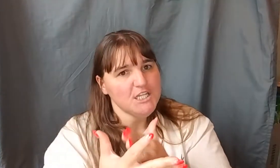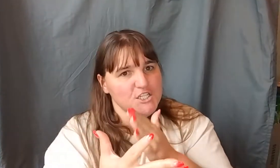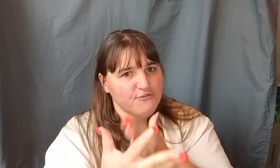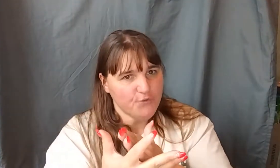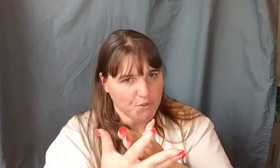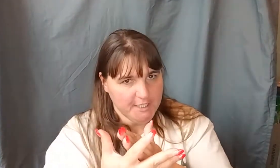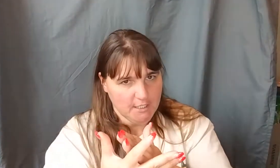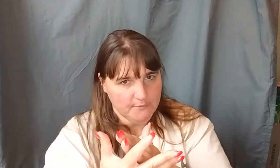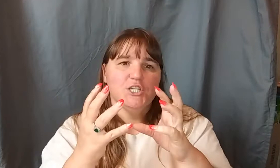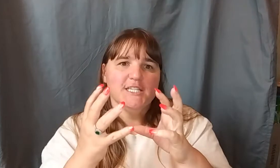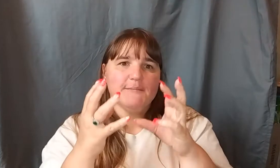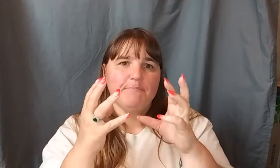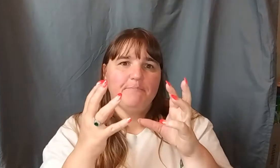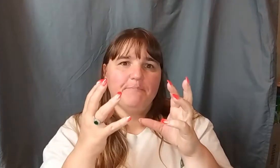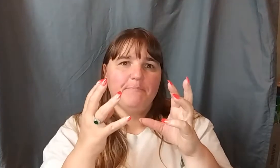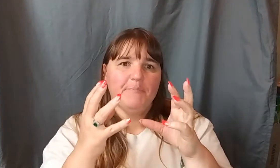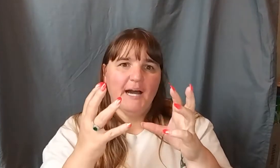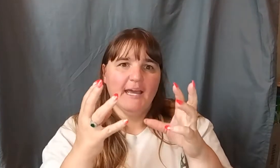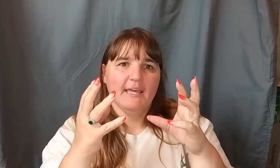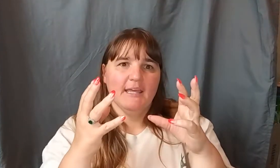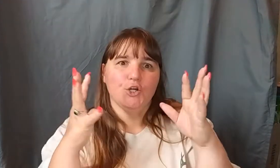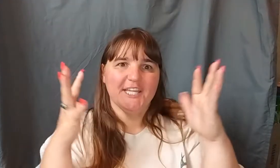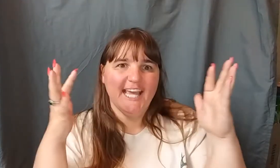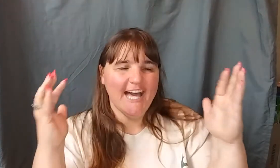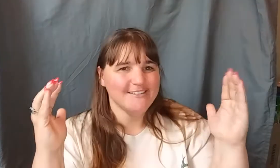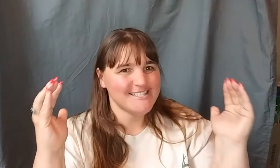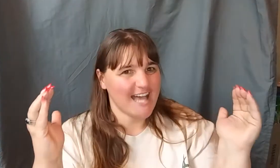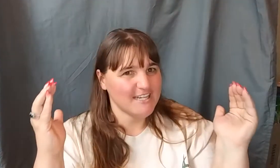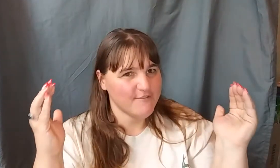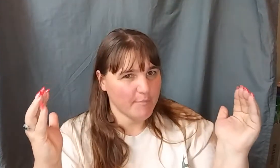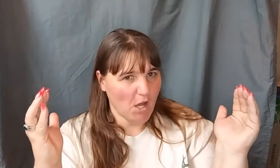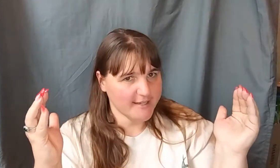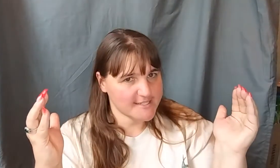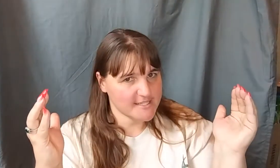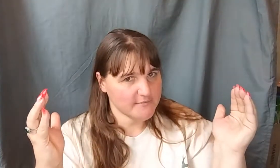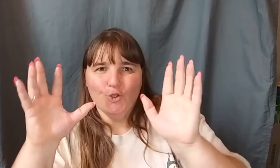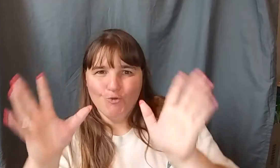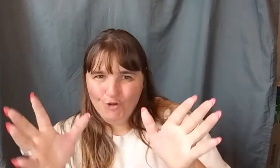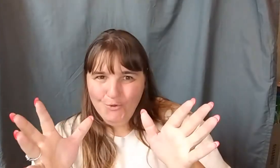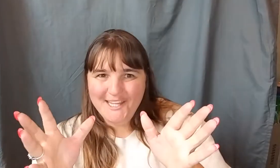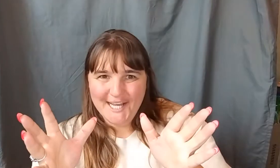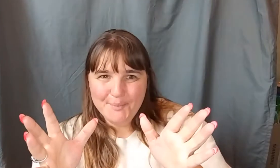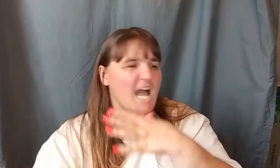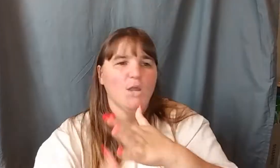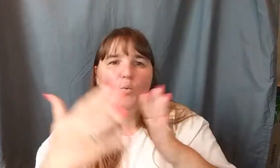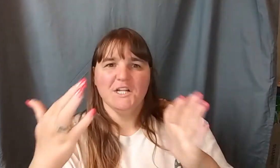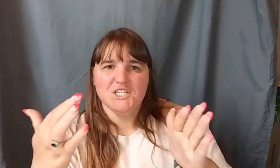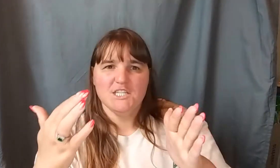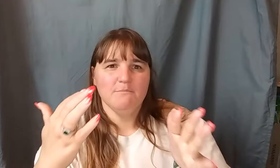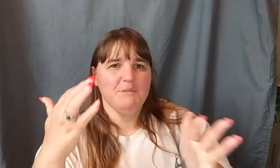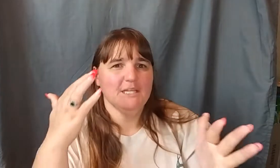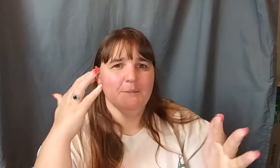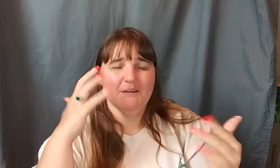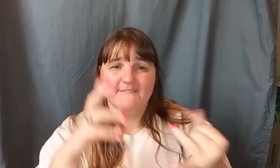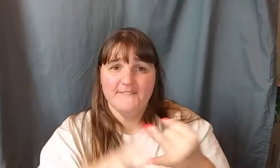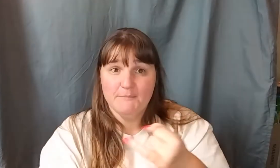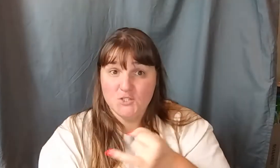for him just by looking outside of the box. Growing up, I watched him become a famous